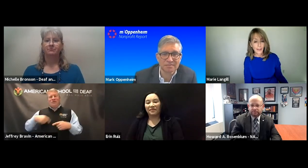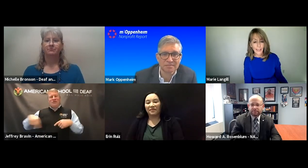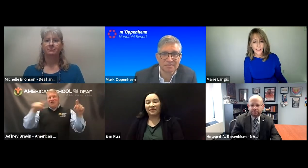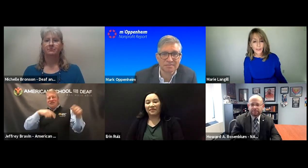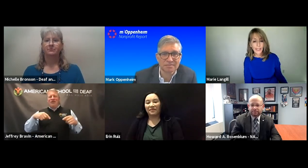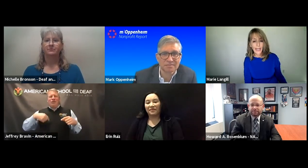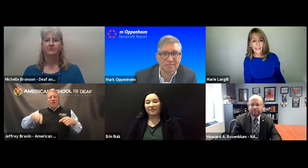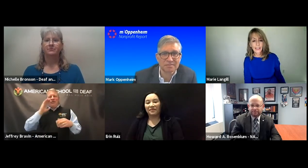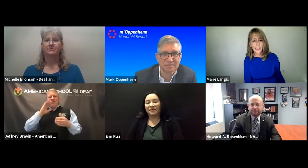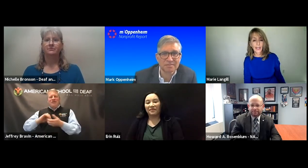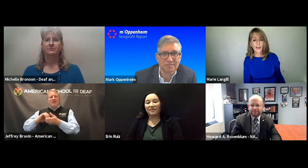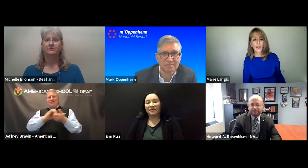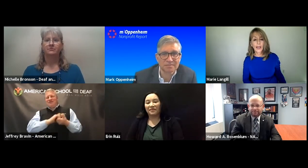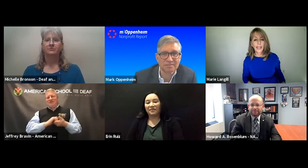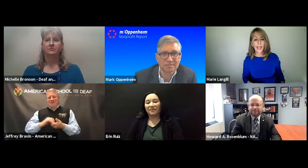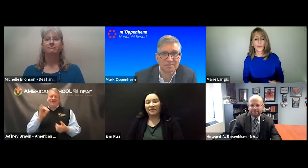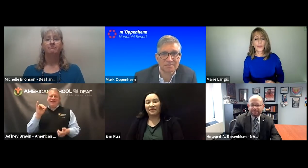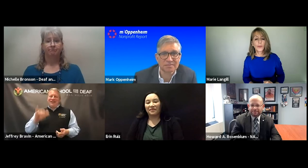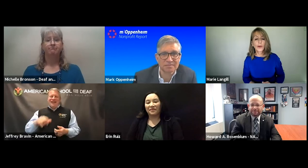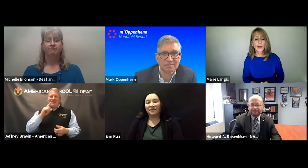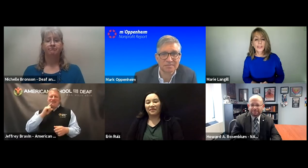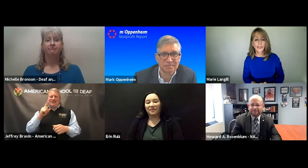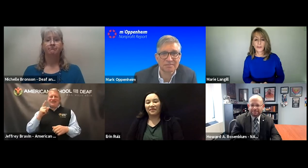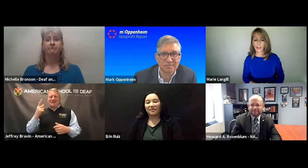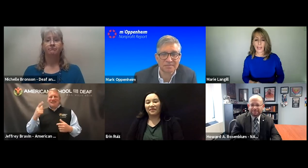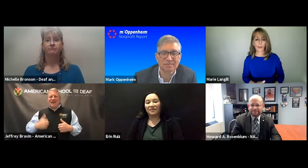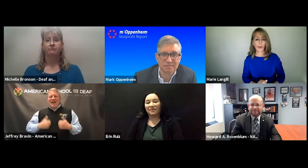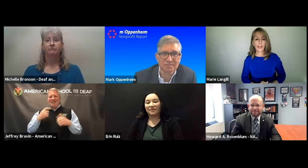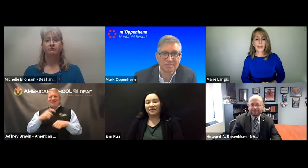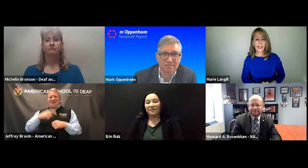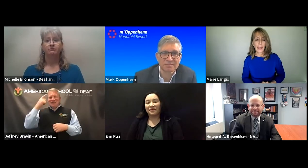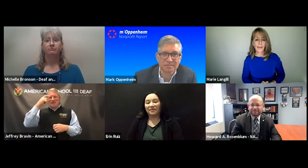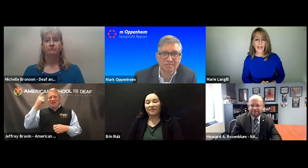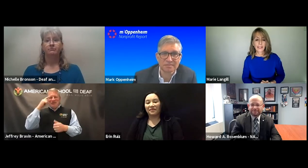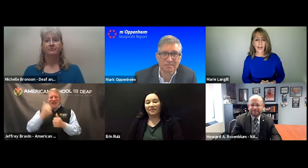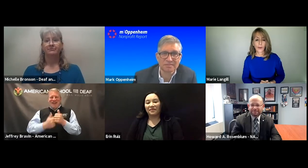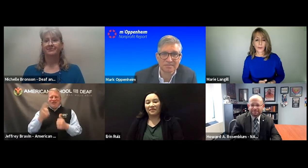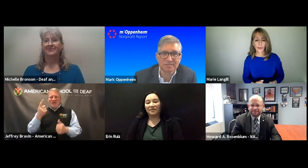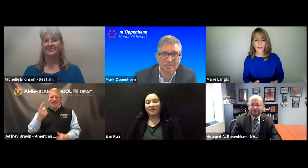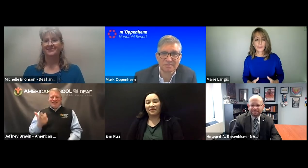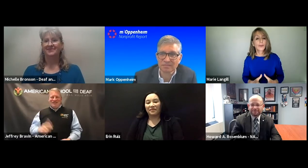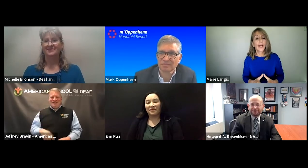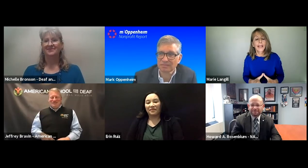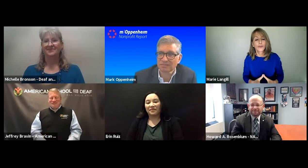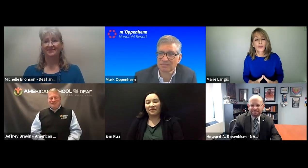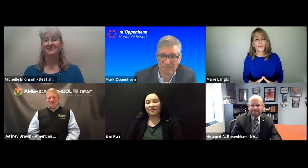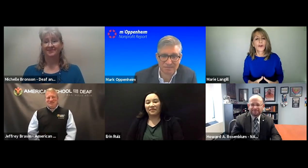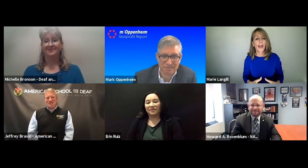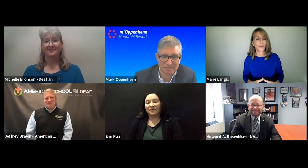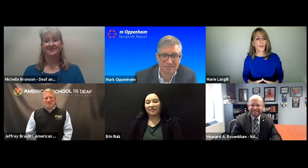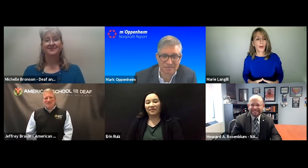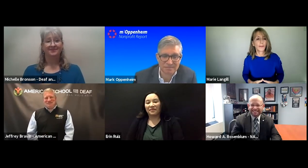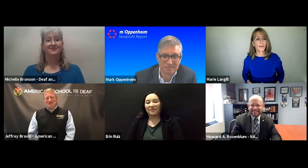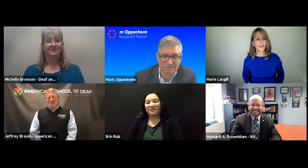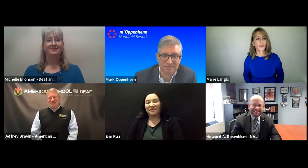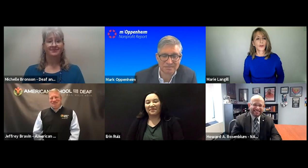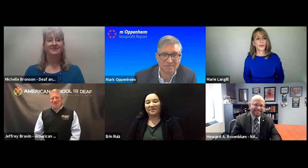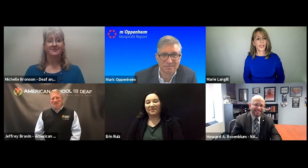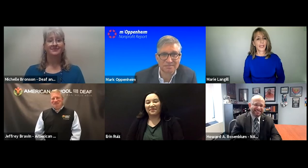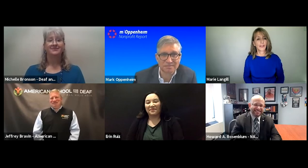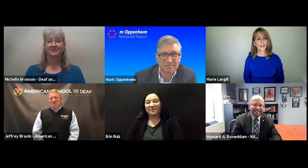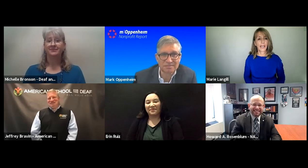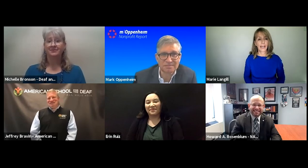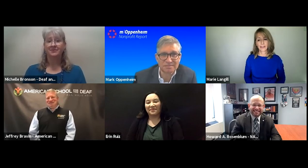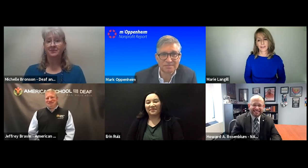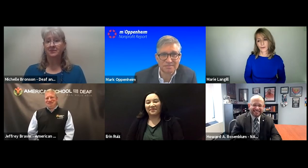modality, again, we will continue to collaborate, and that's how we do. That's what I dream for everyone, is full